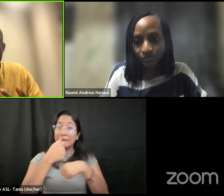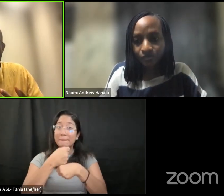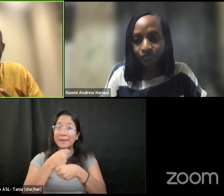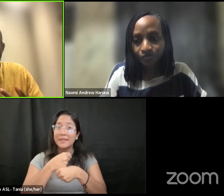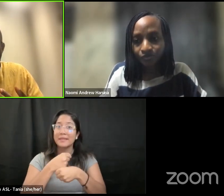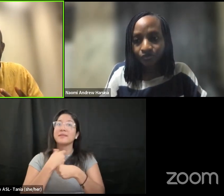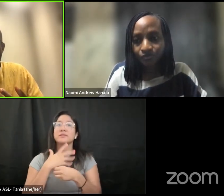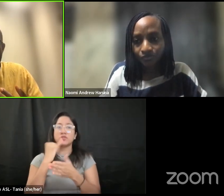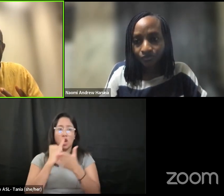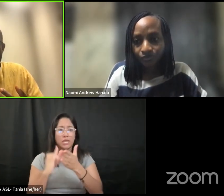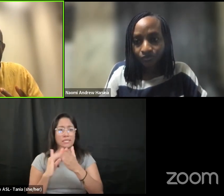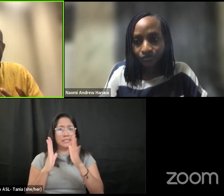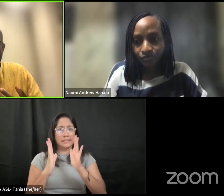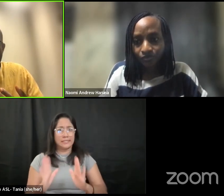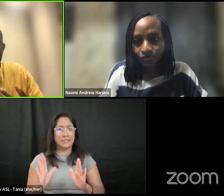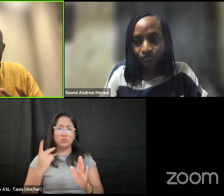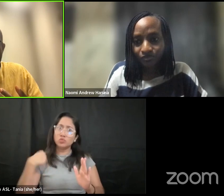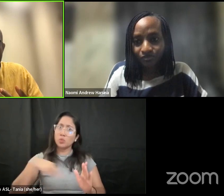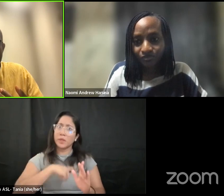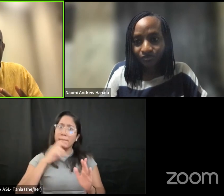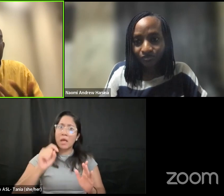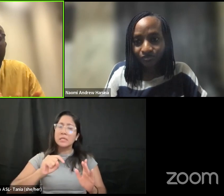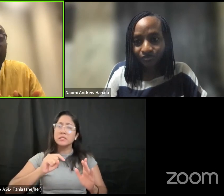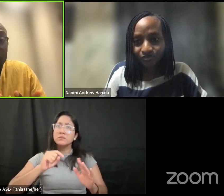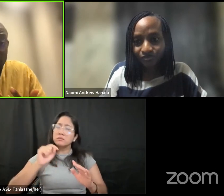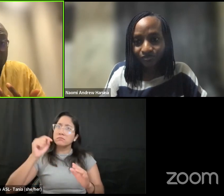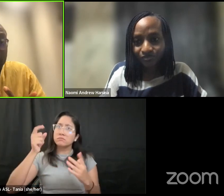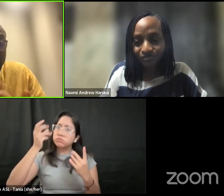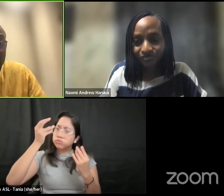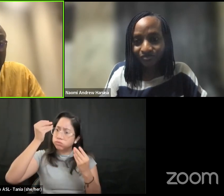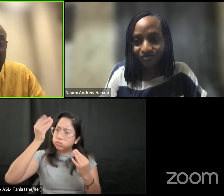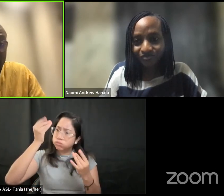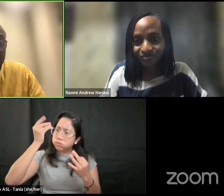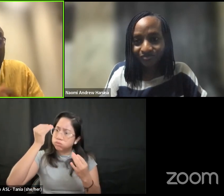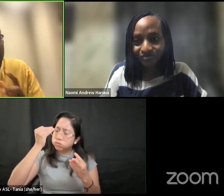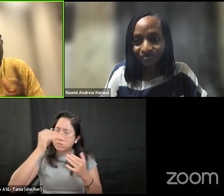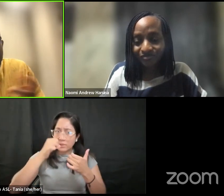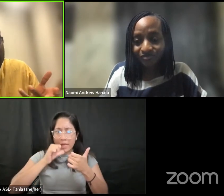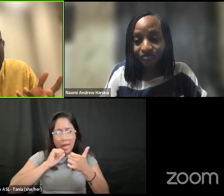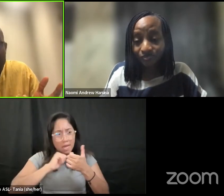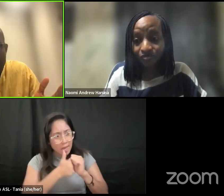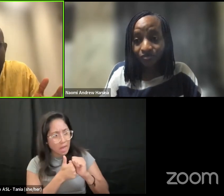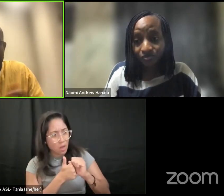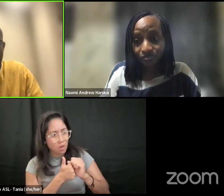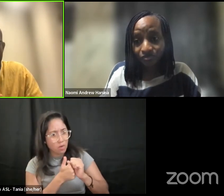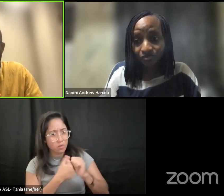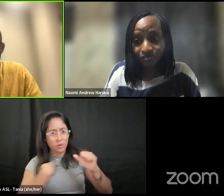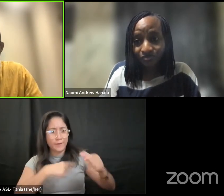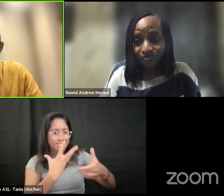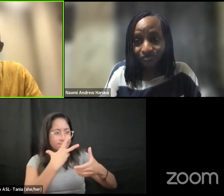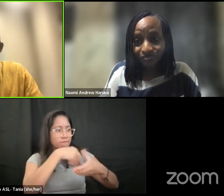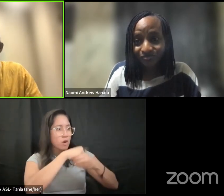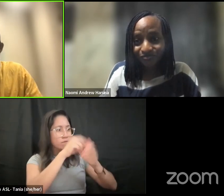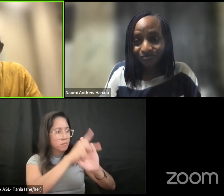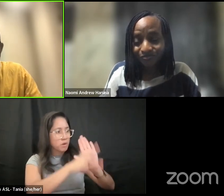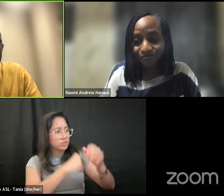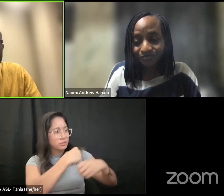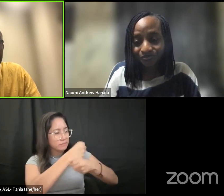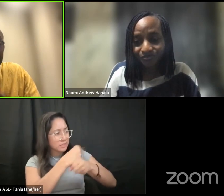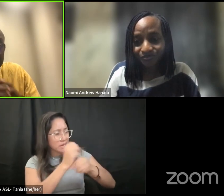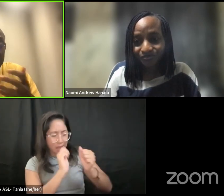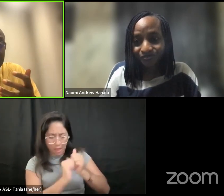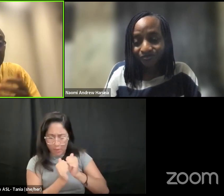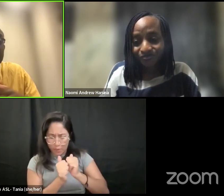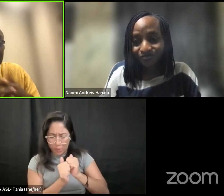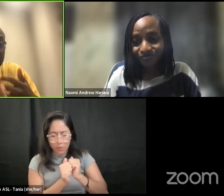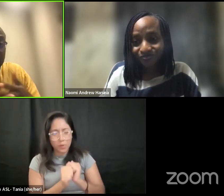can we um engage in the world of policymaking now i have to put a caveat though i know that in my